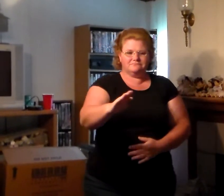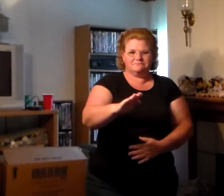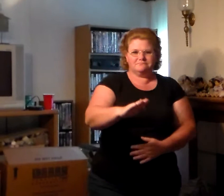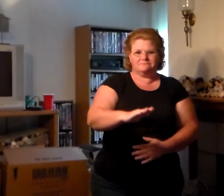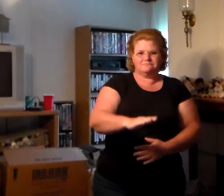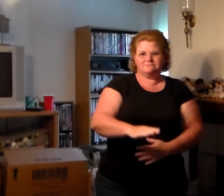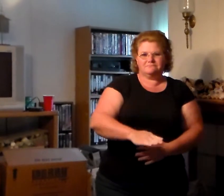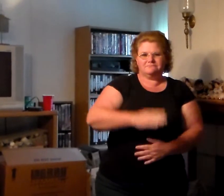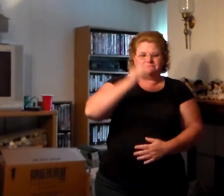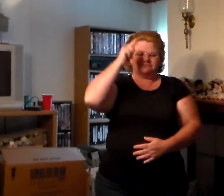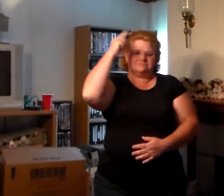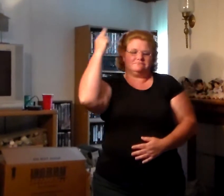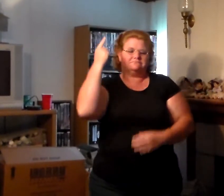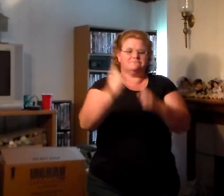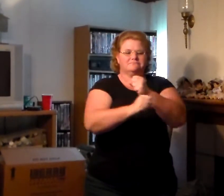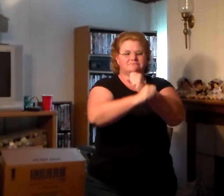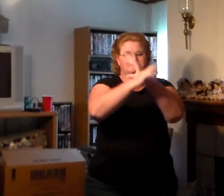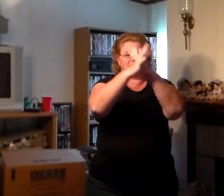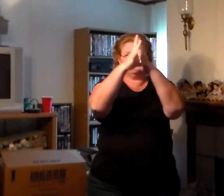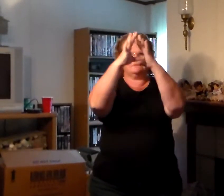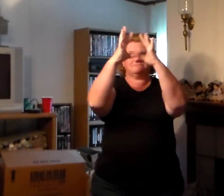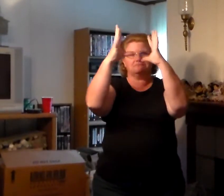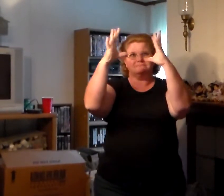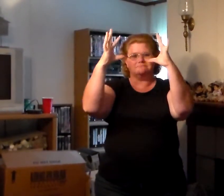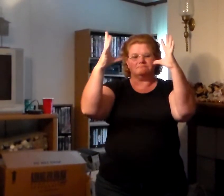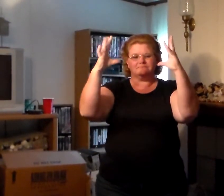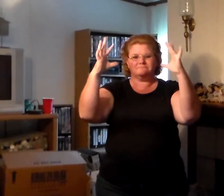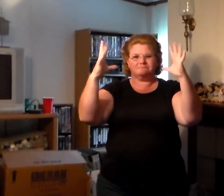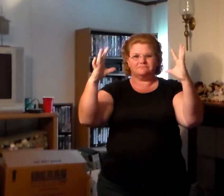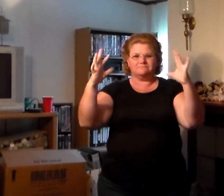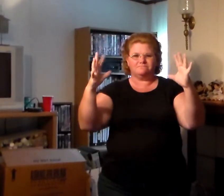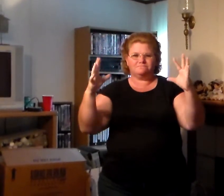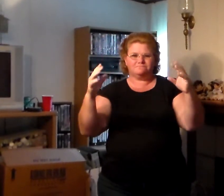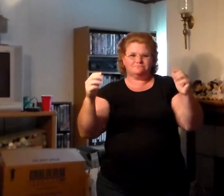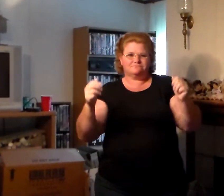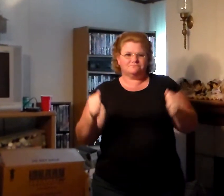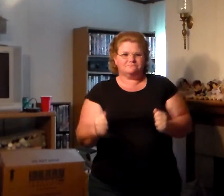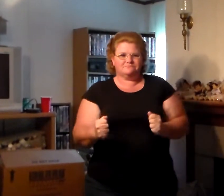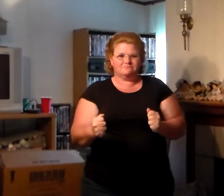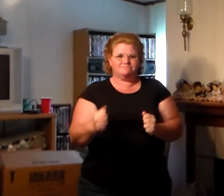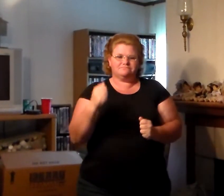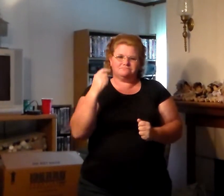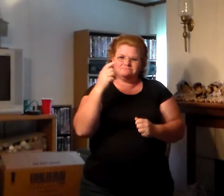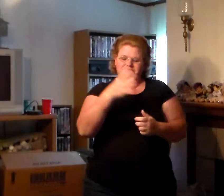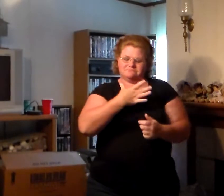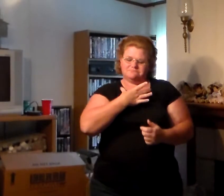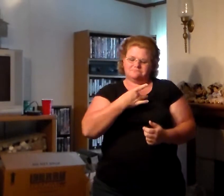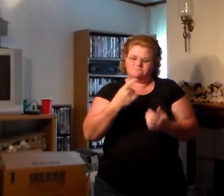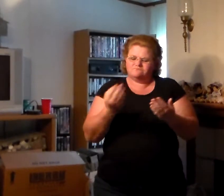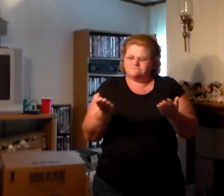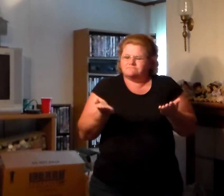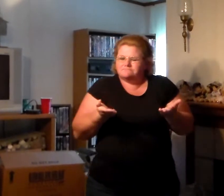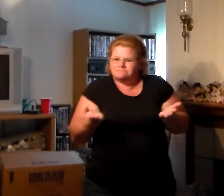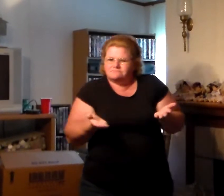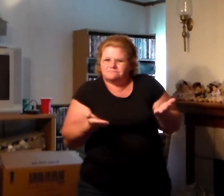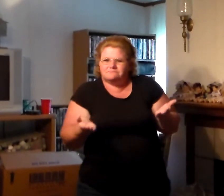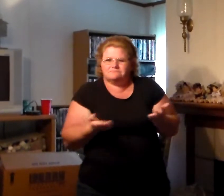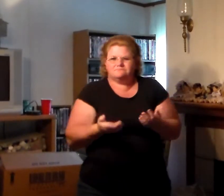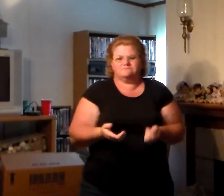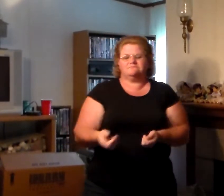I can only imagine What it will be like When I